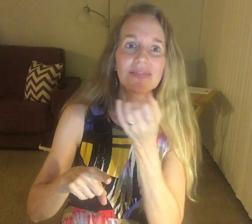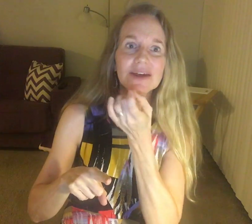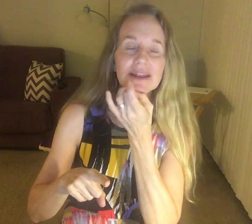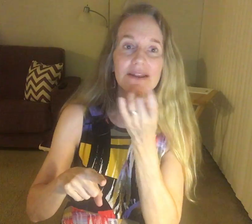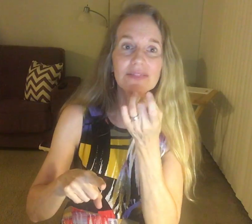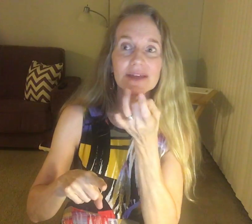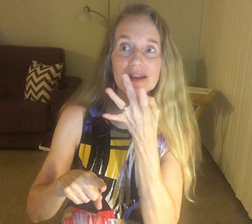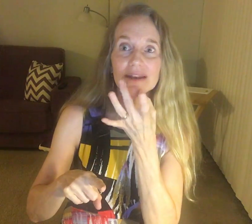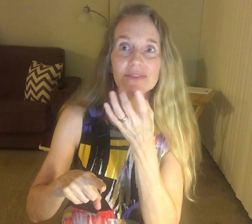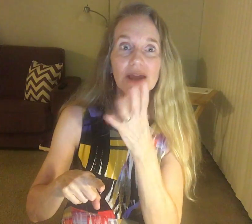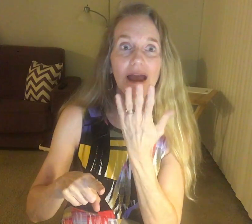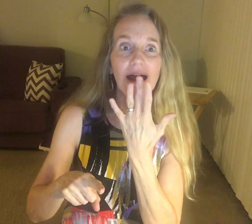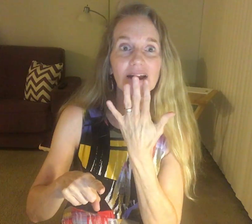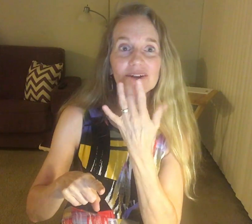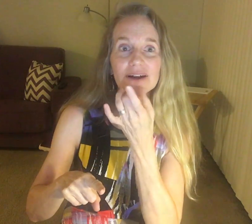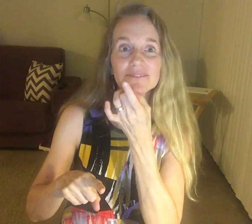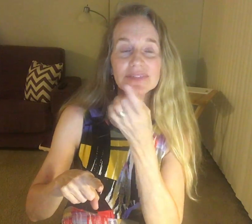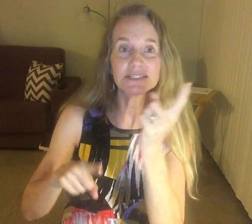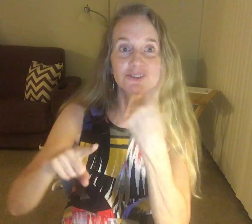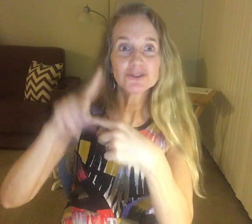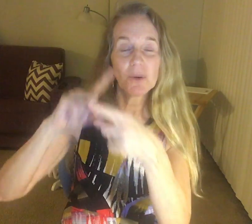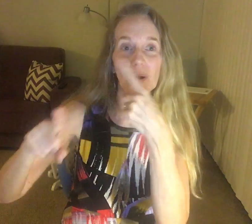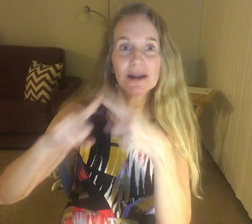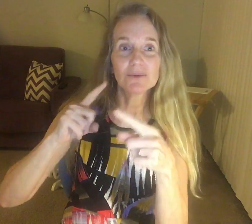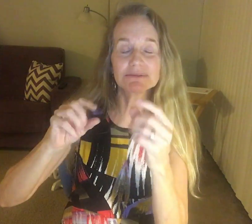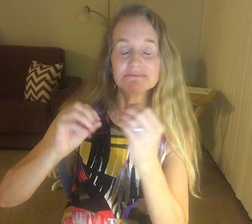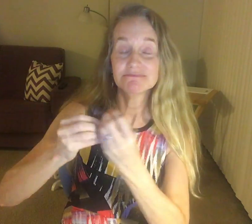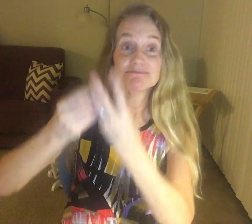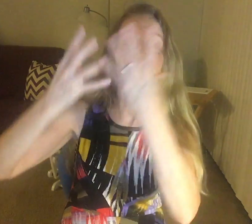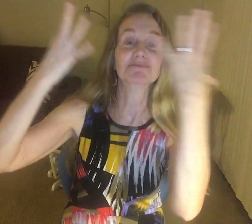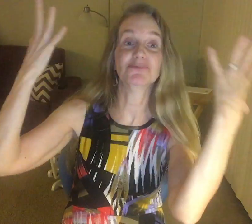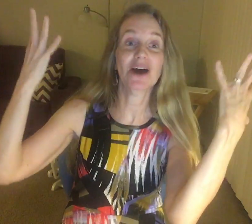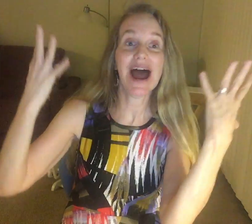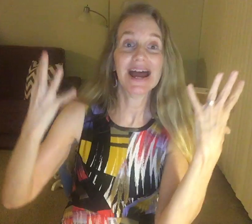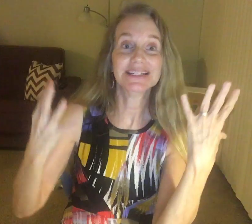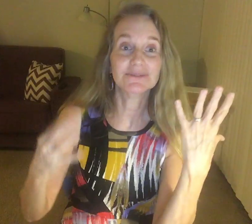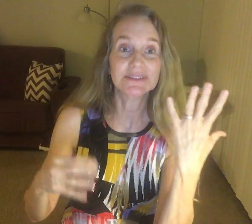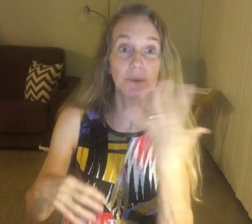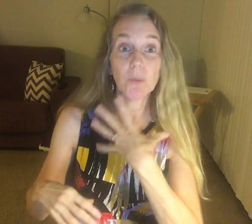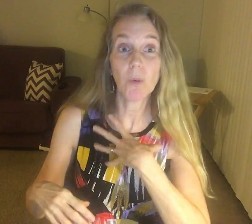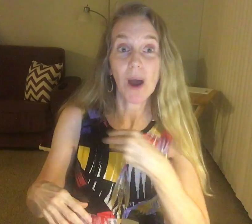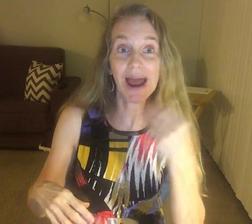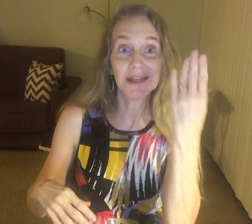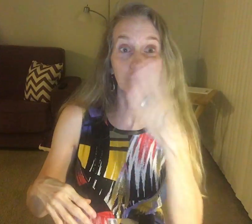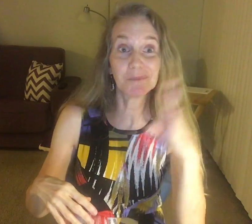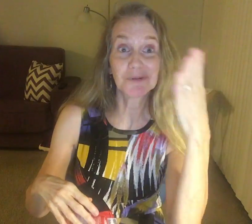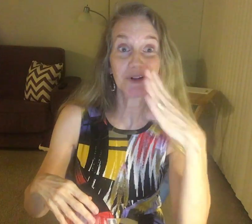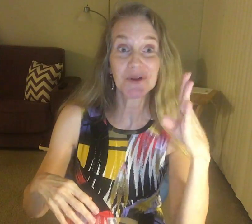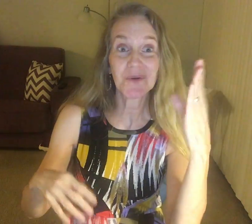And I thought, then, color of the sword was driving through Friday, breeze,